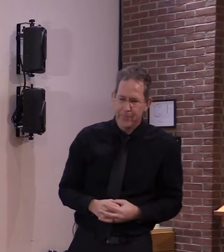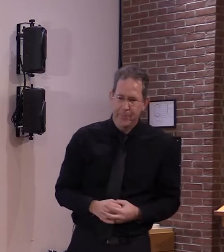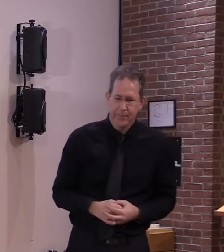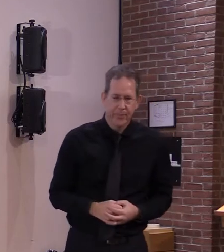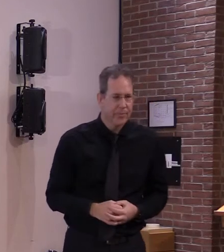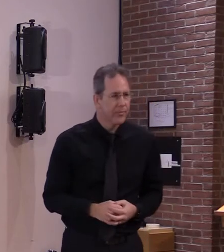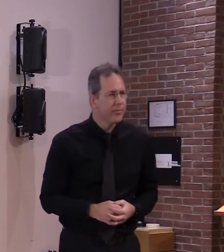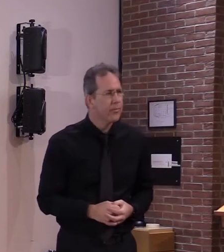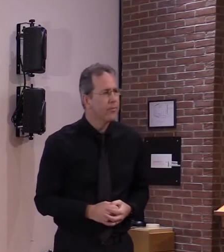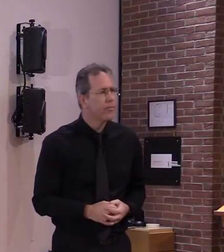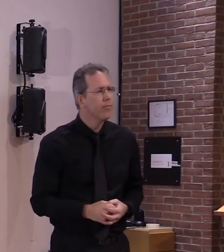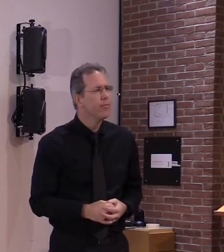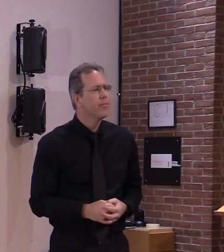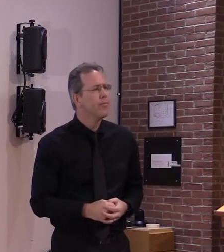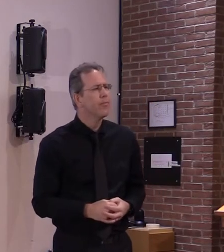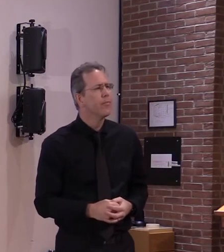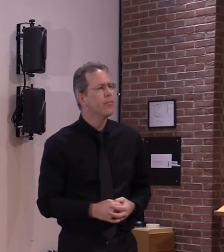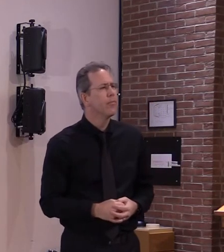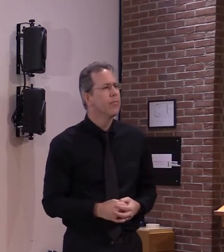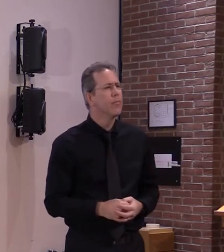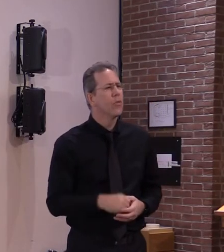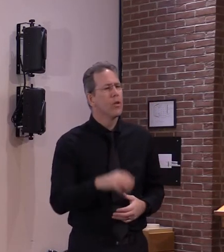liz burlington free press